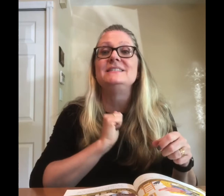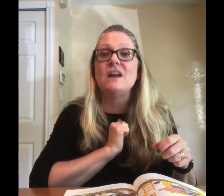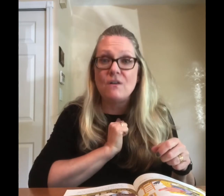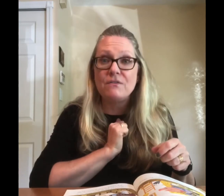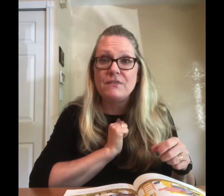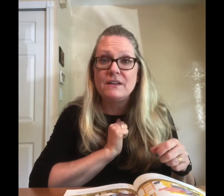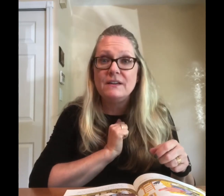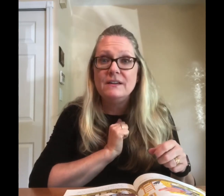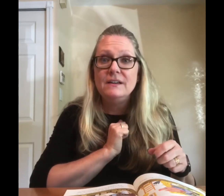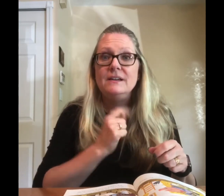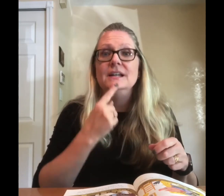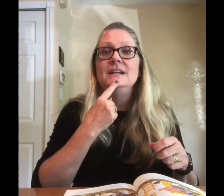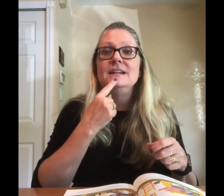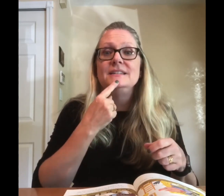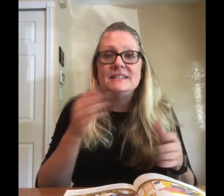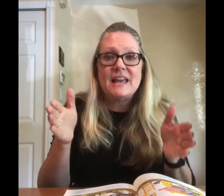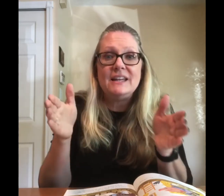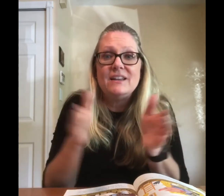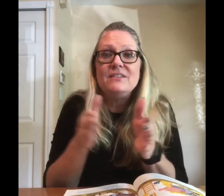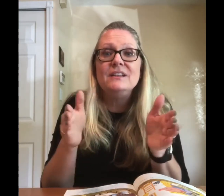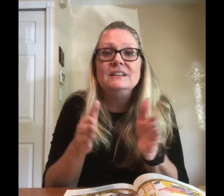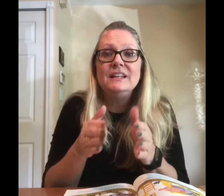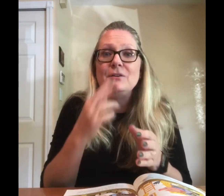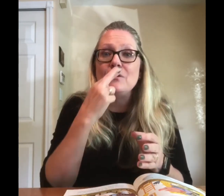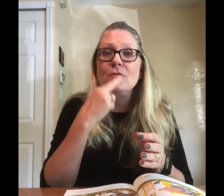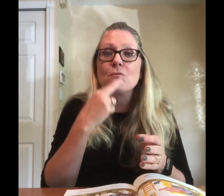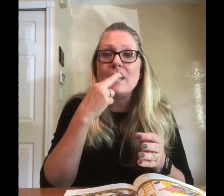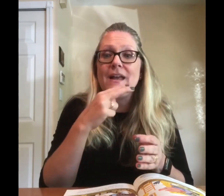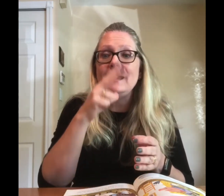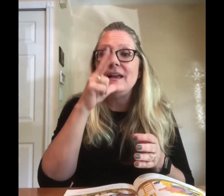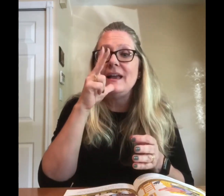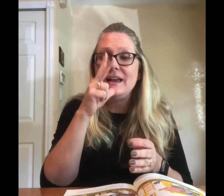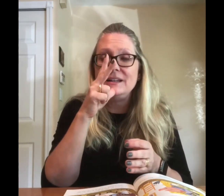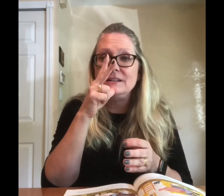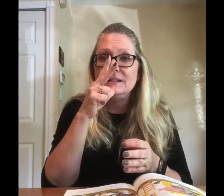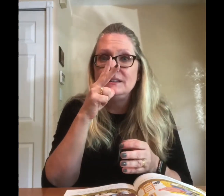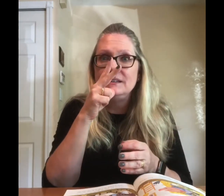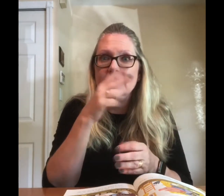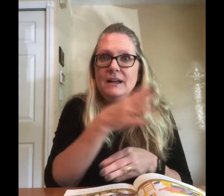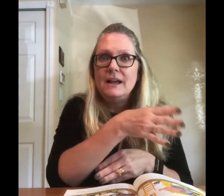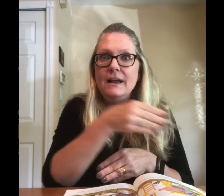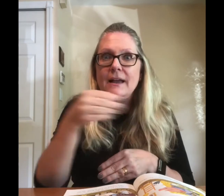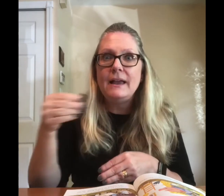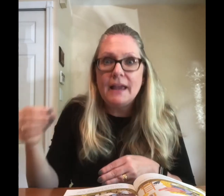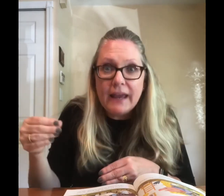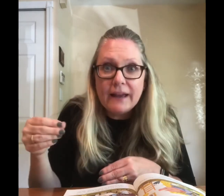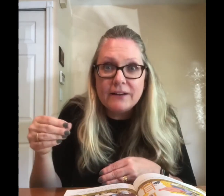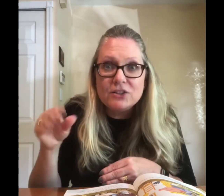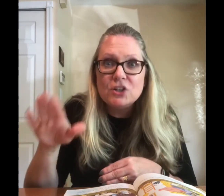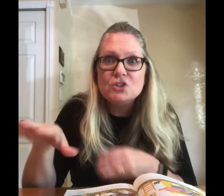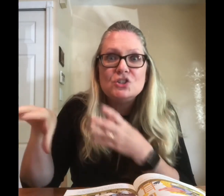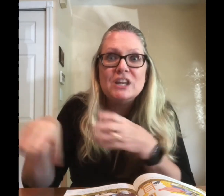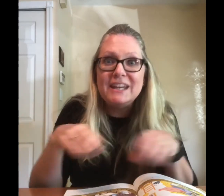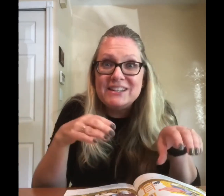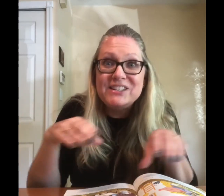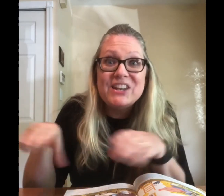said the little red hen and she did